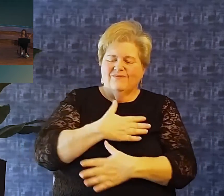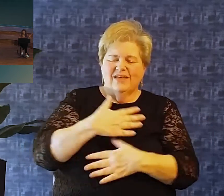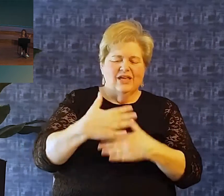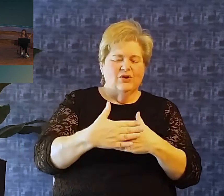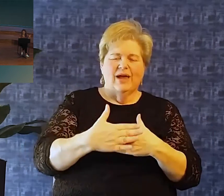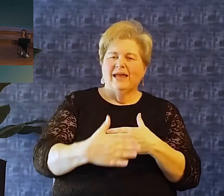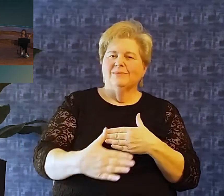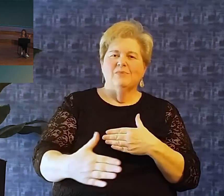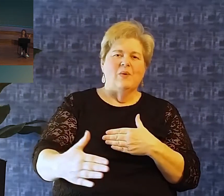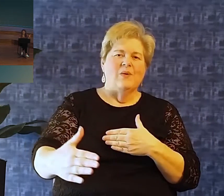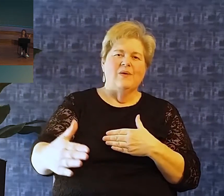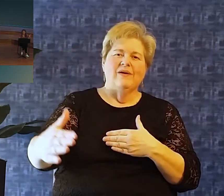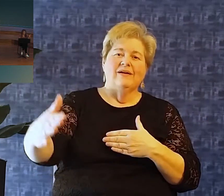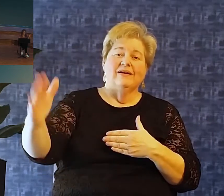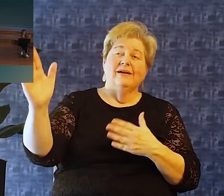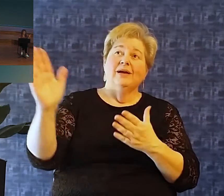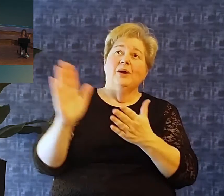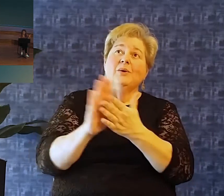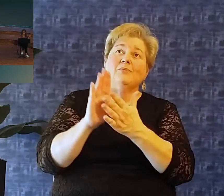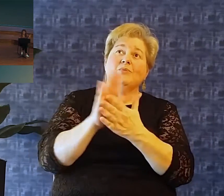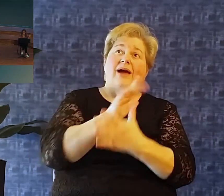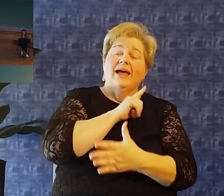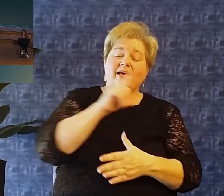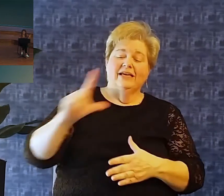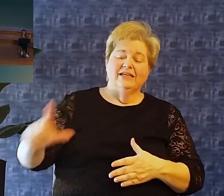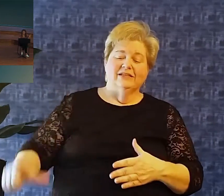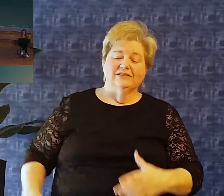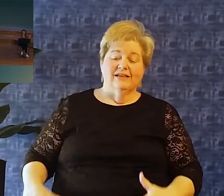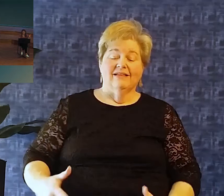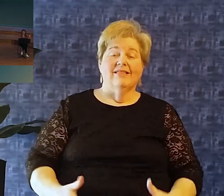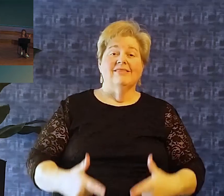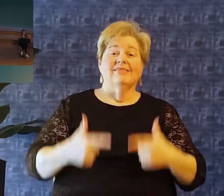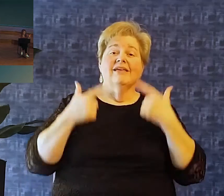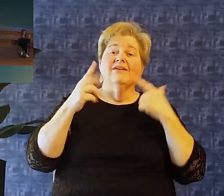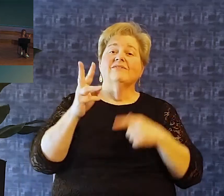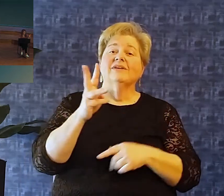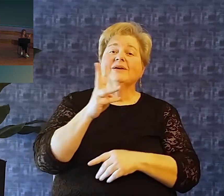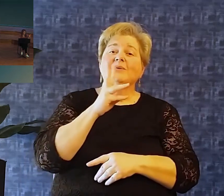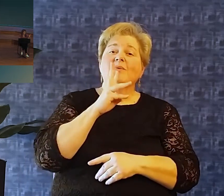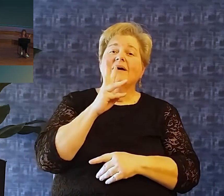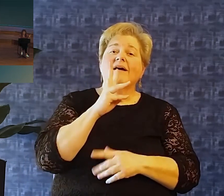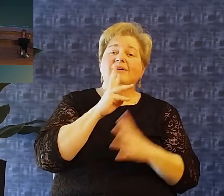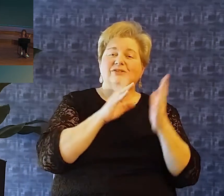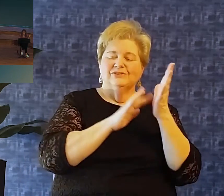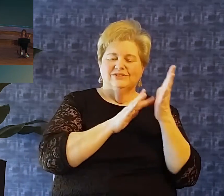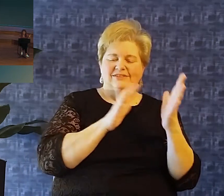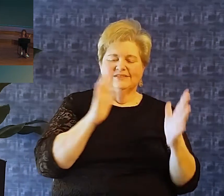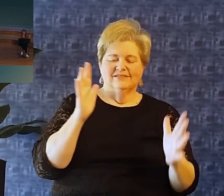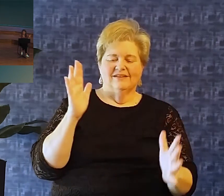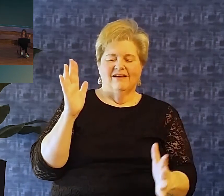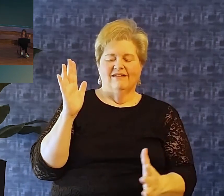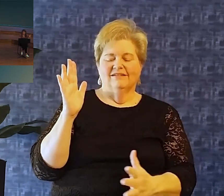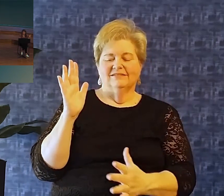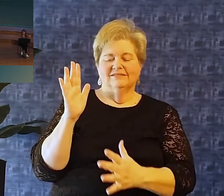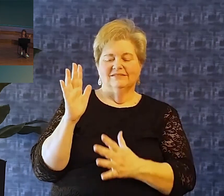fear anymore Praise the Lord of living waters